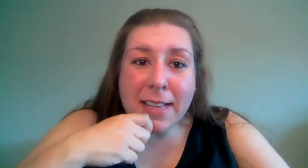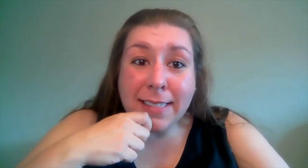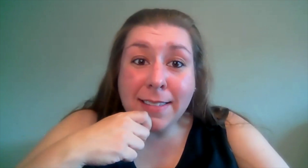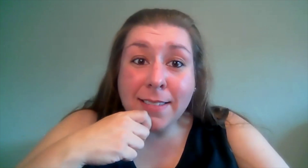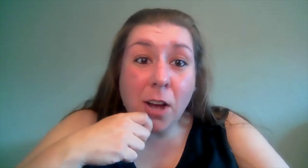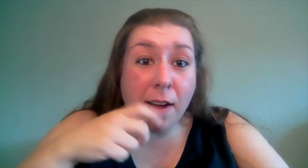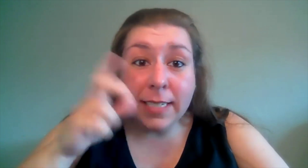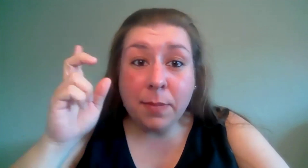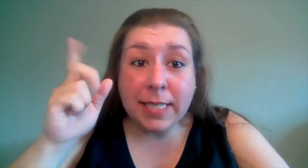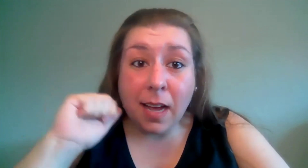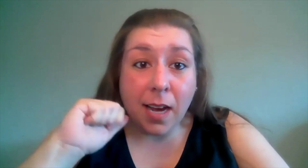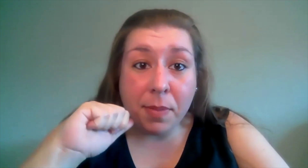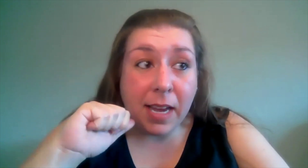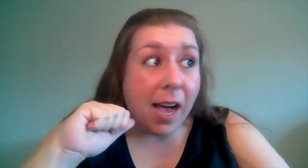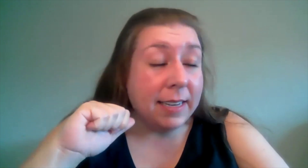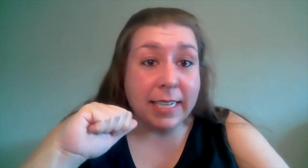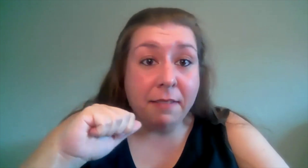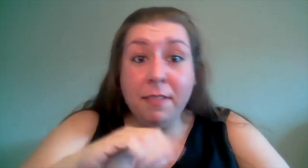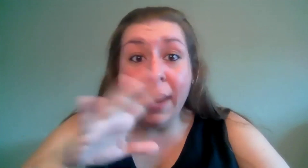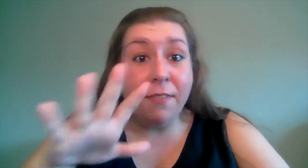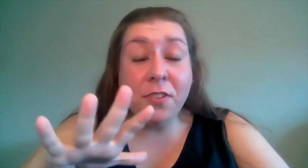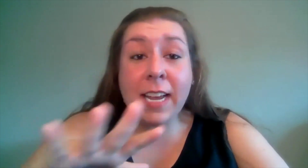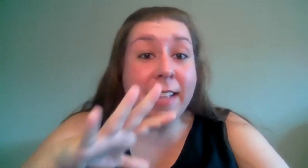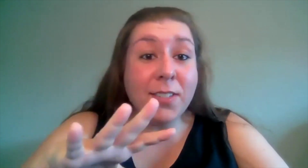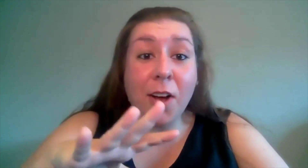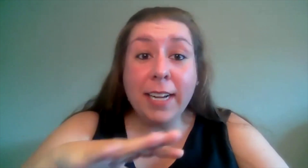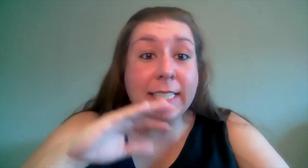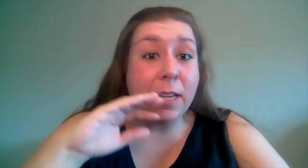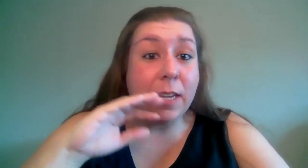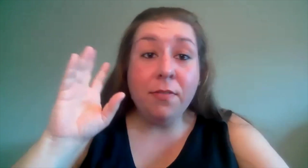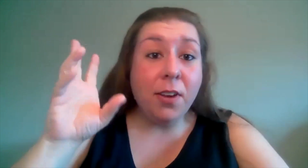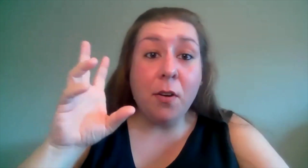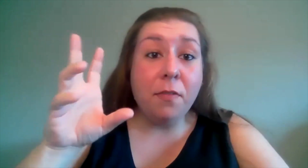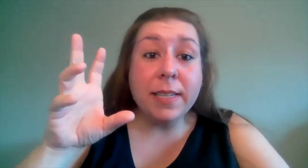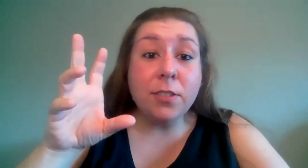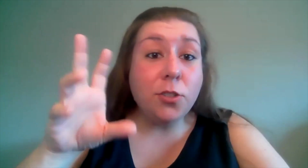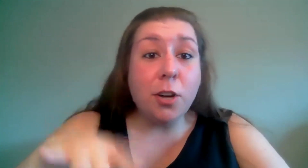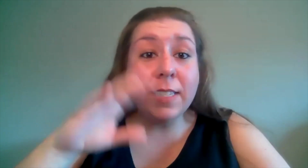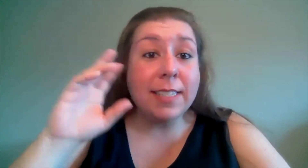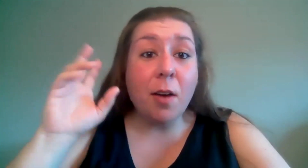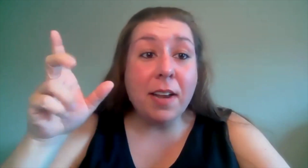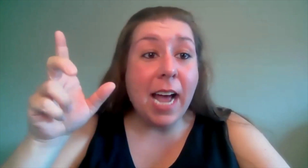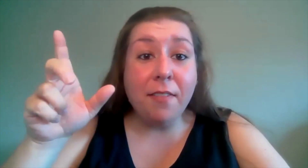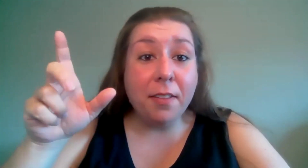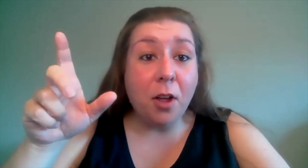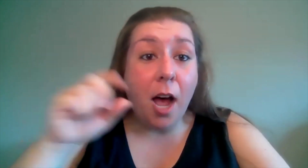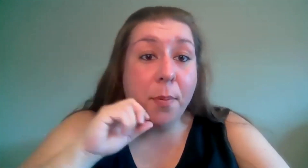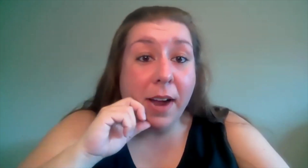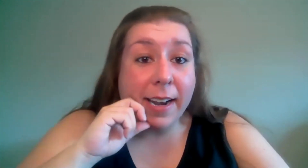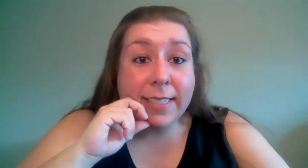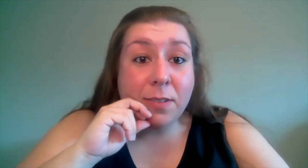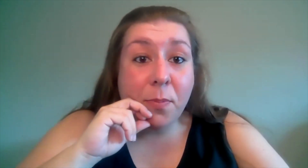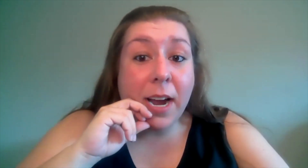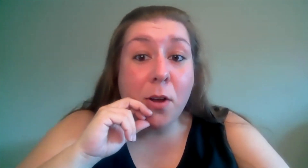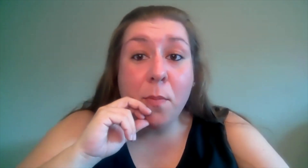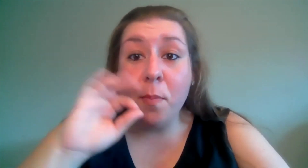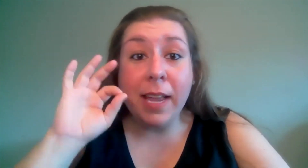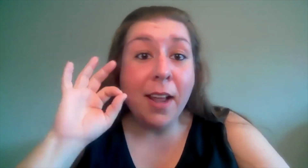this song to be sung up the octave if you did that's awesome if you know if mrs jones is going to have a little operatic soprano moment